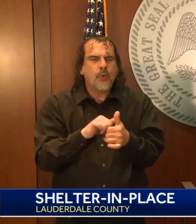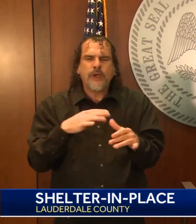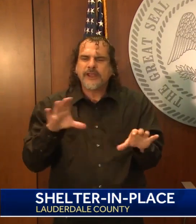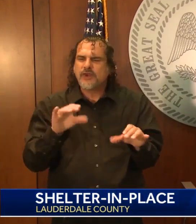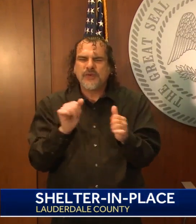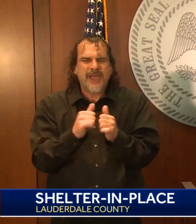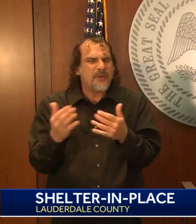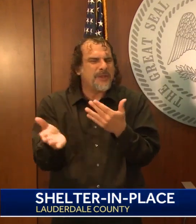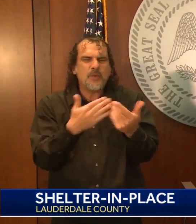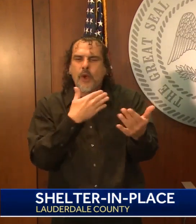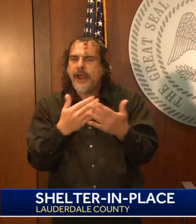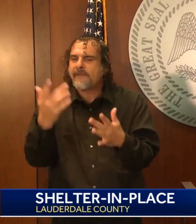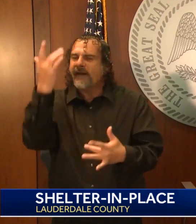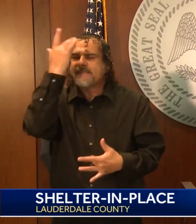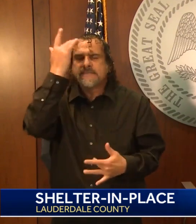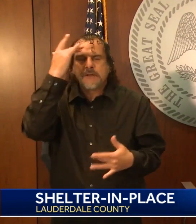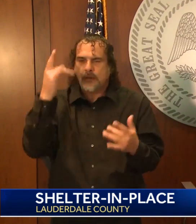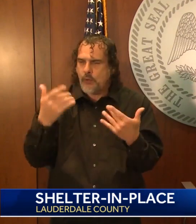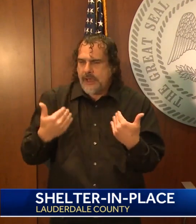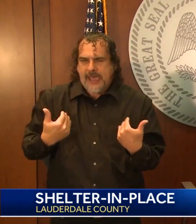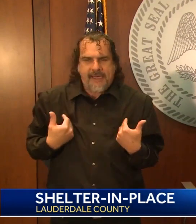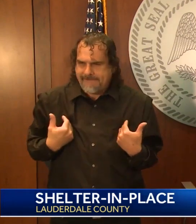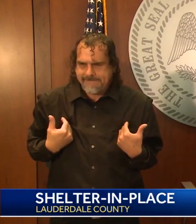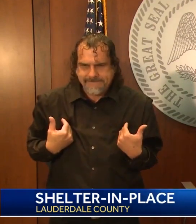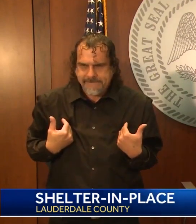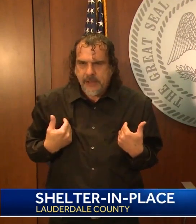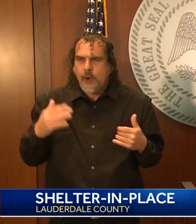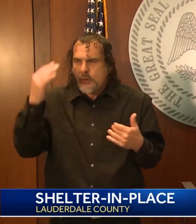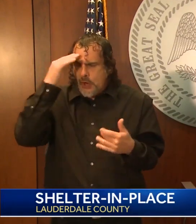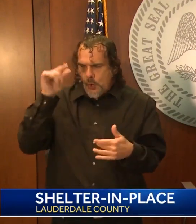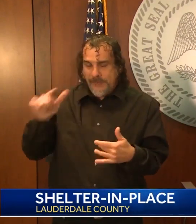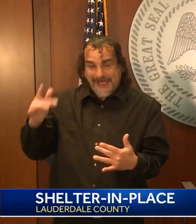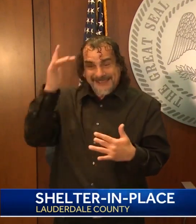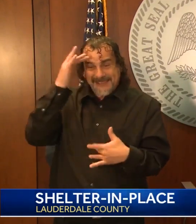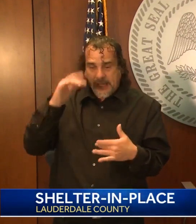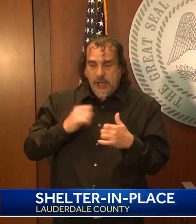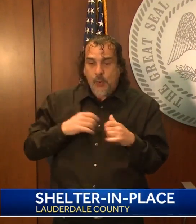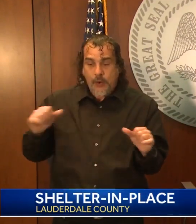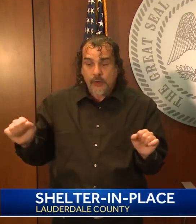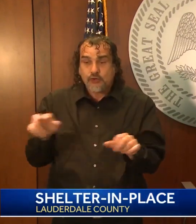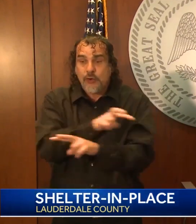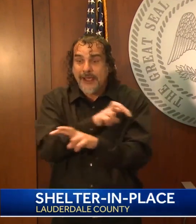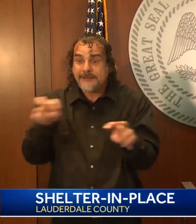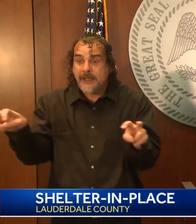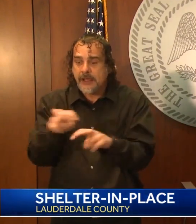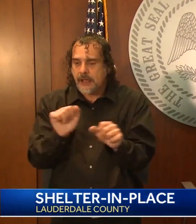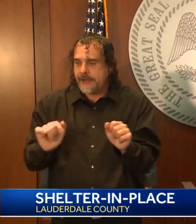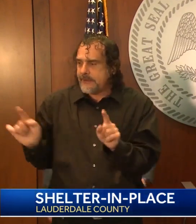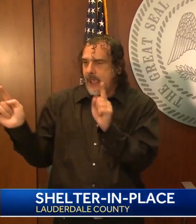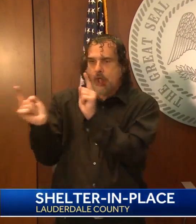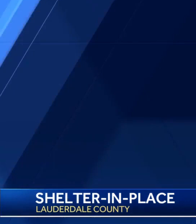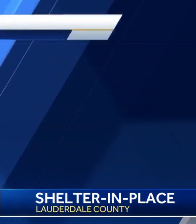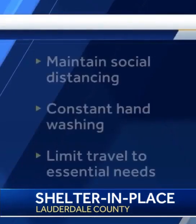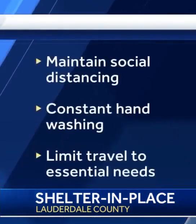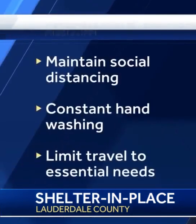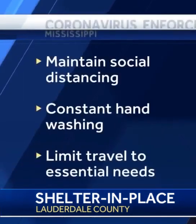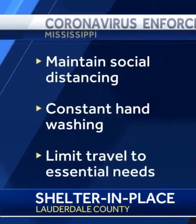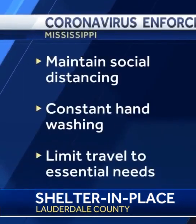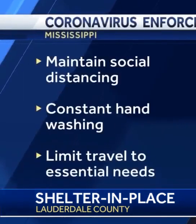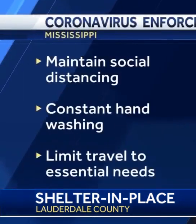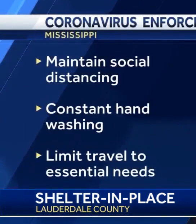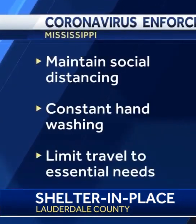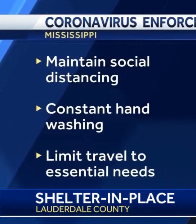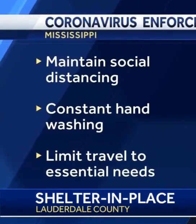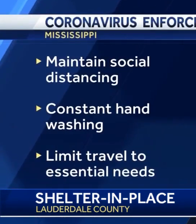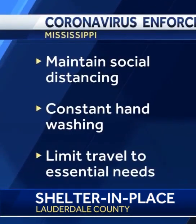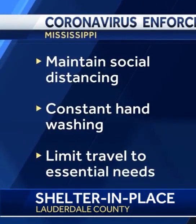diseases. And we know that the way that this virus transmits is through that close transmission. Residents